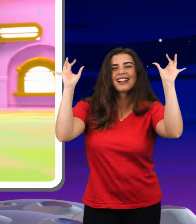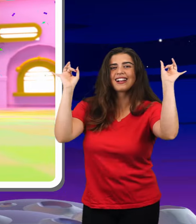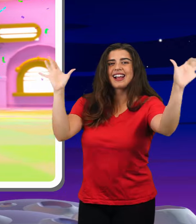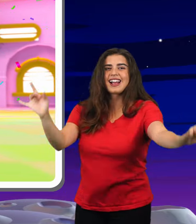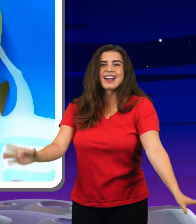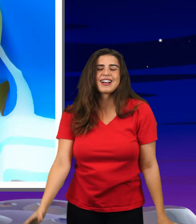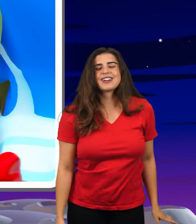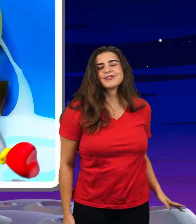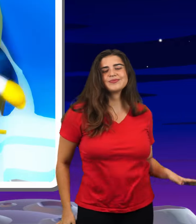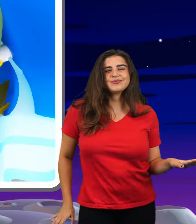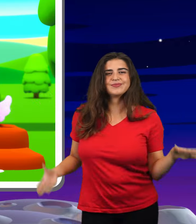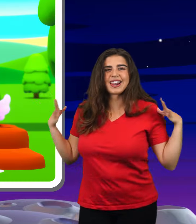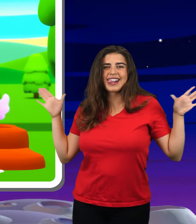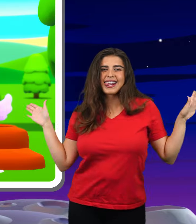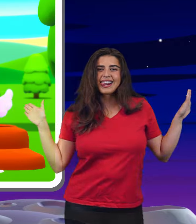you're so bad Cupid's